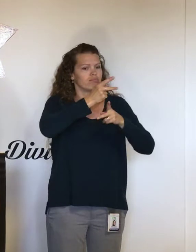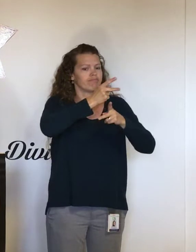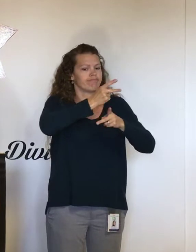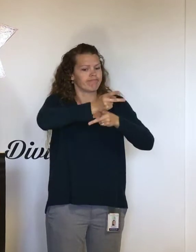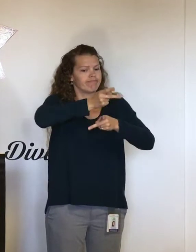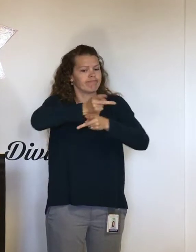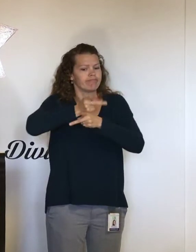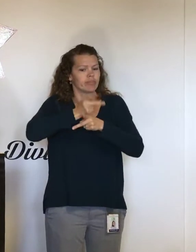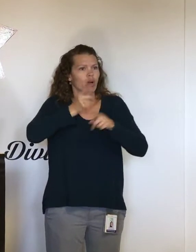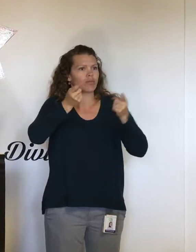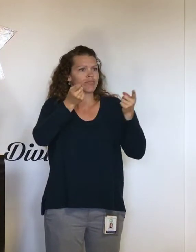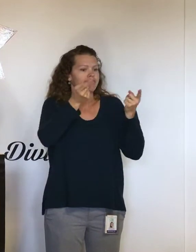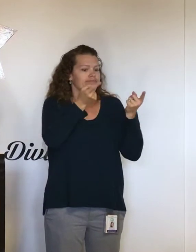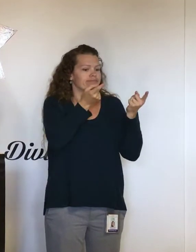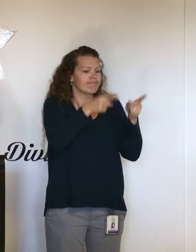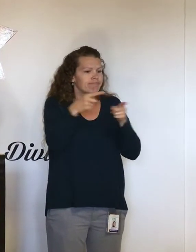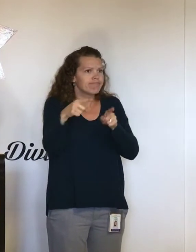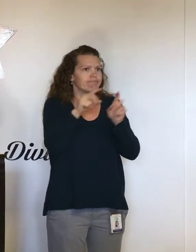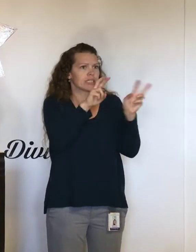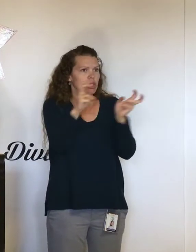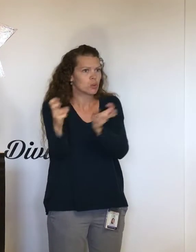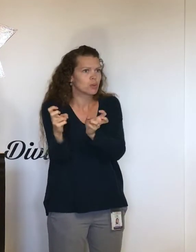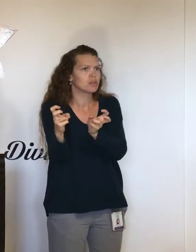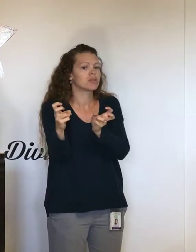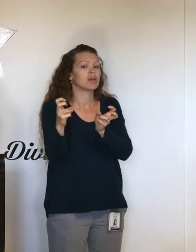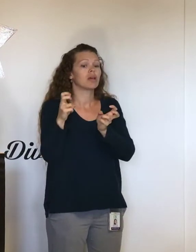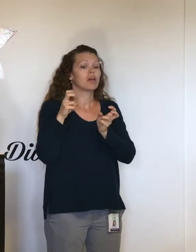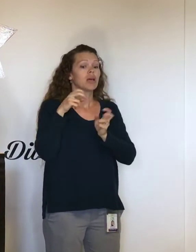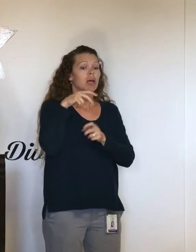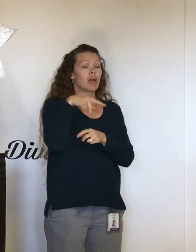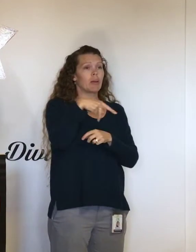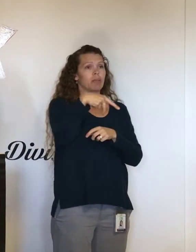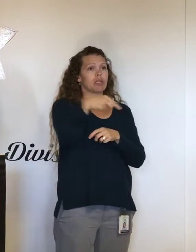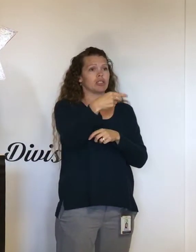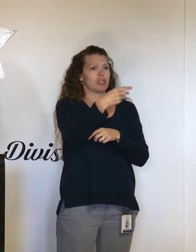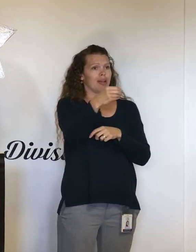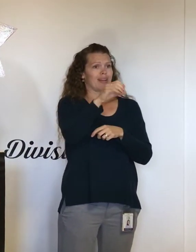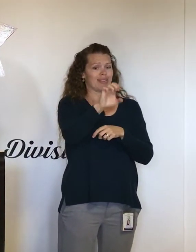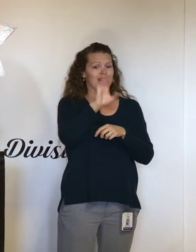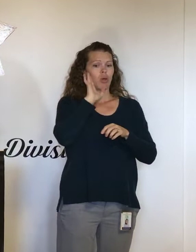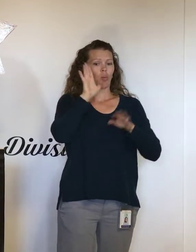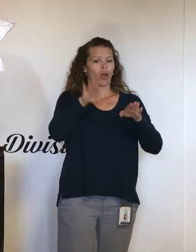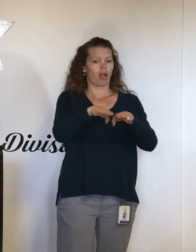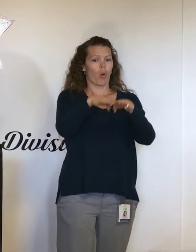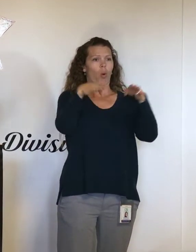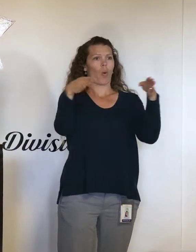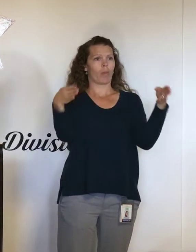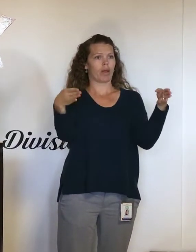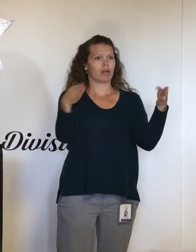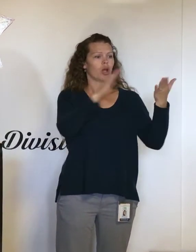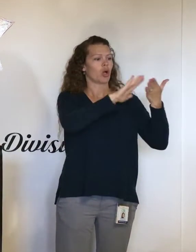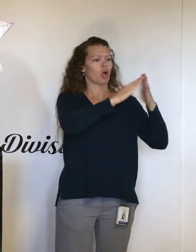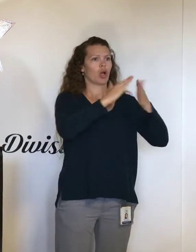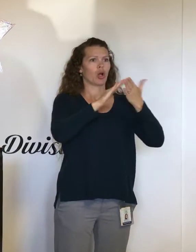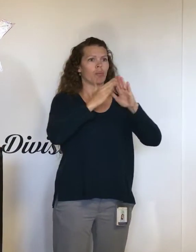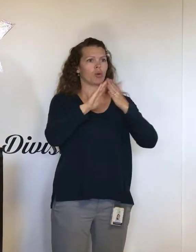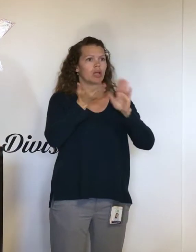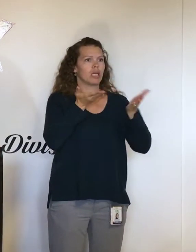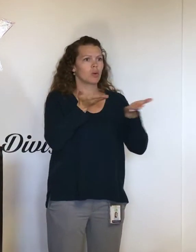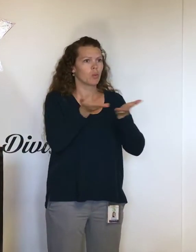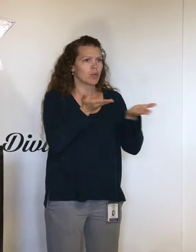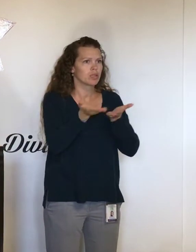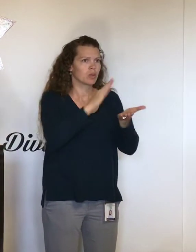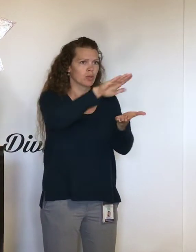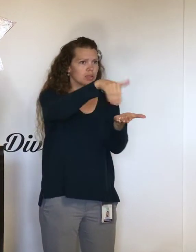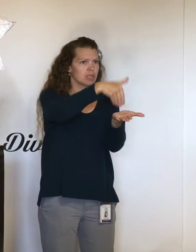event. They're going to actually open a community resource center this afternoon located at Redwood Acres.